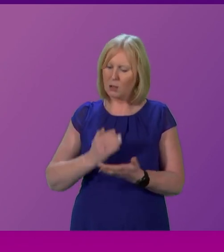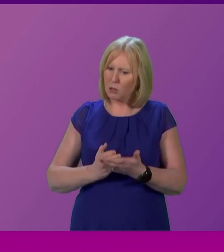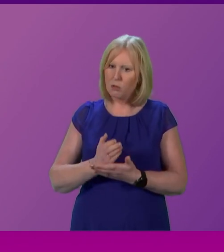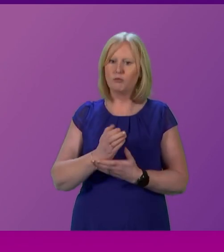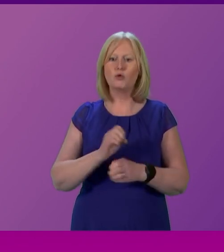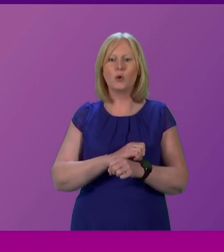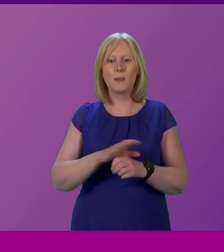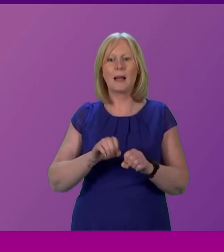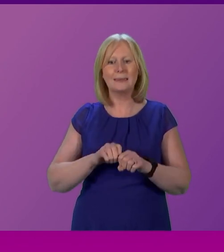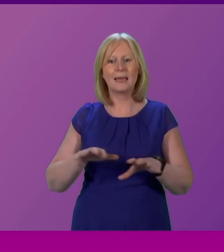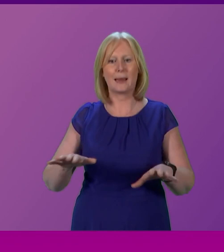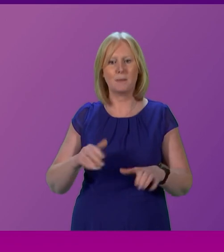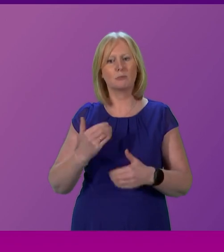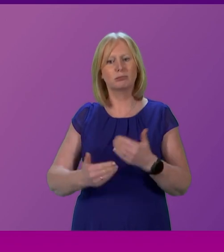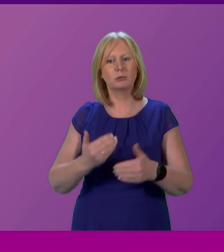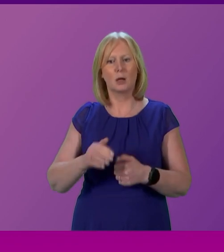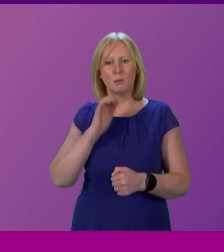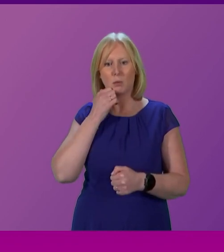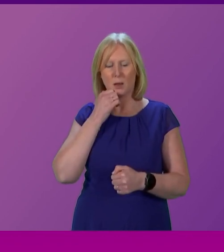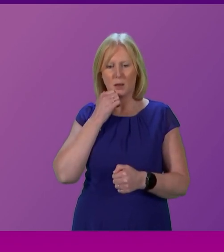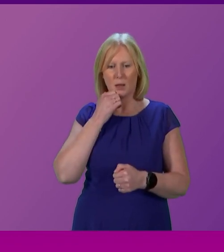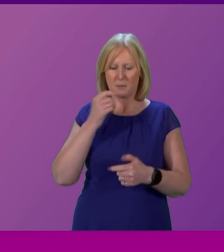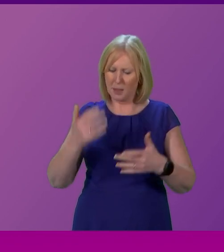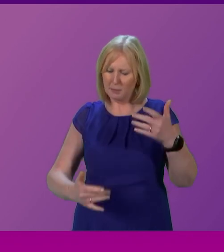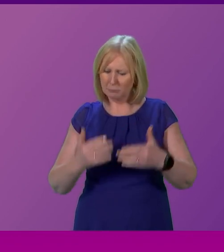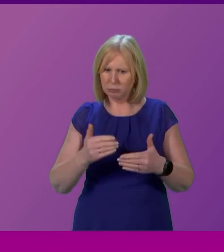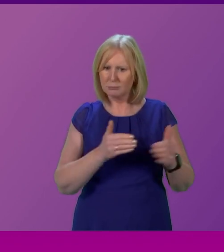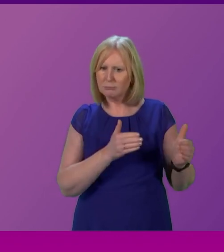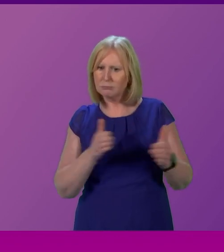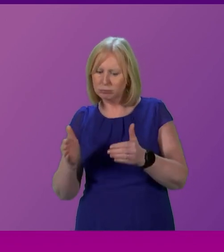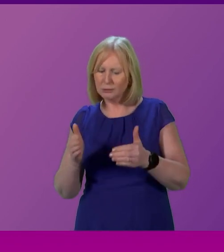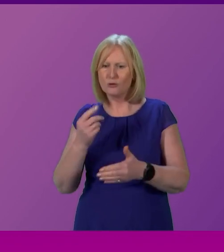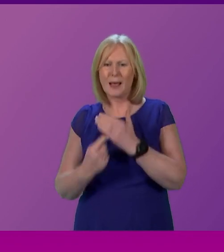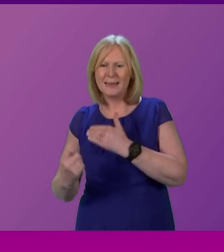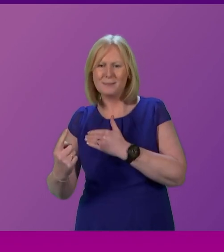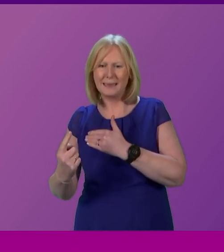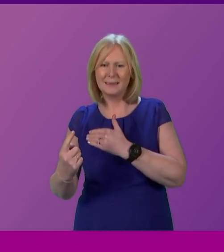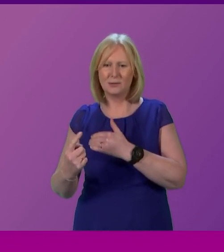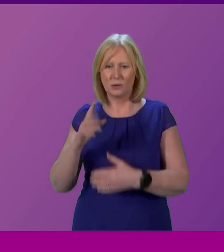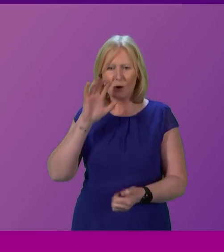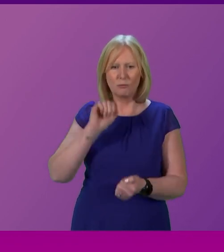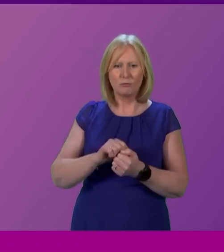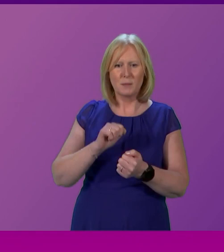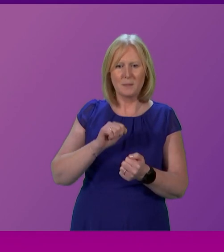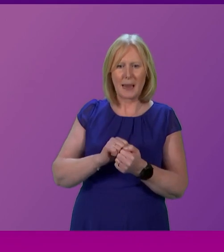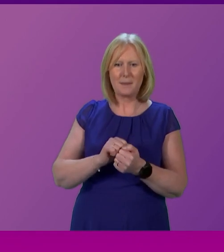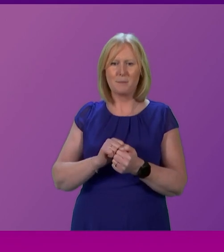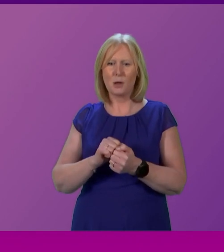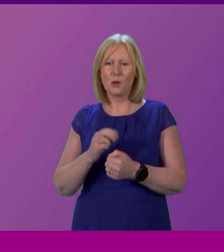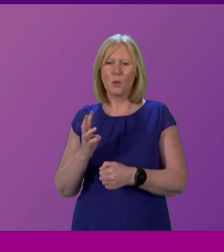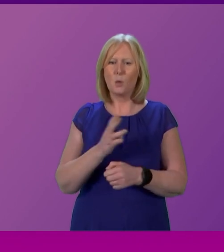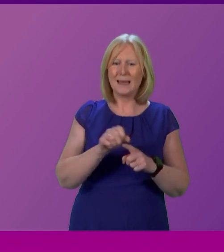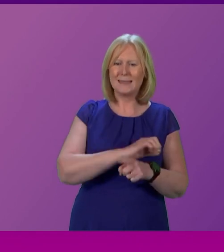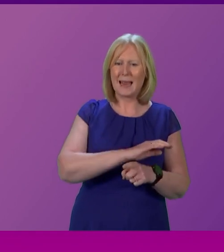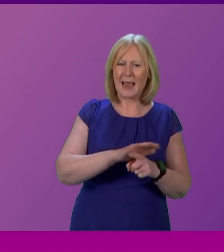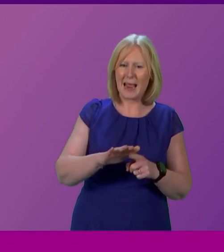when the polls shifted against independence. And I remember the 25,500 West Edinburgh residents who sent me